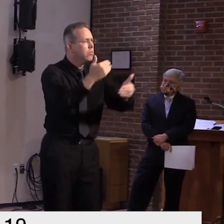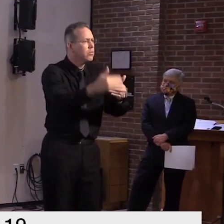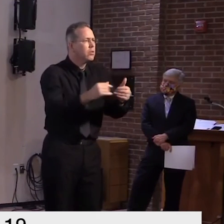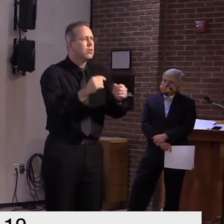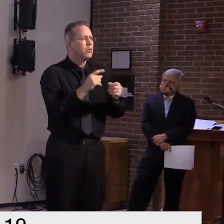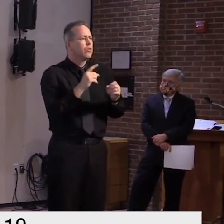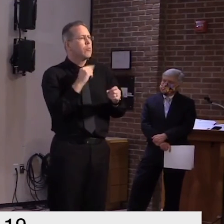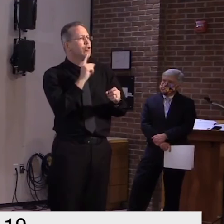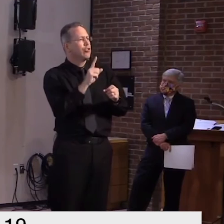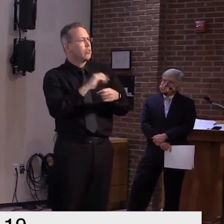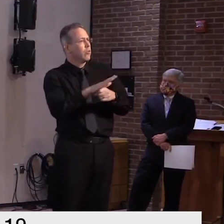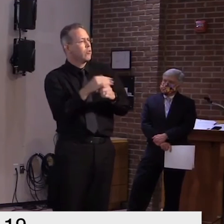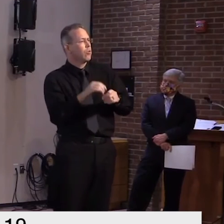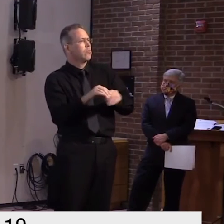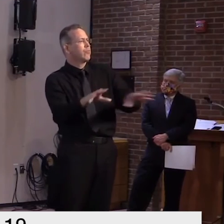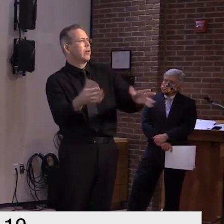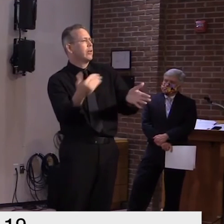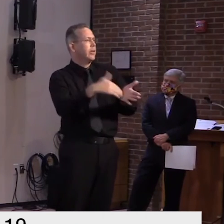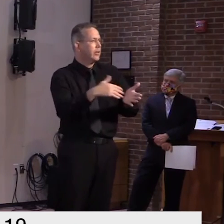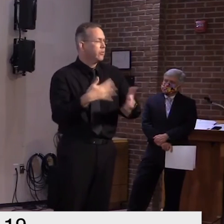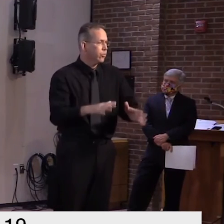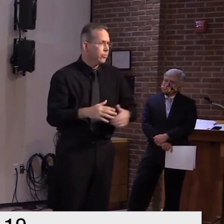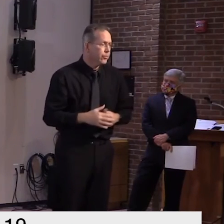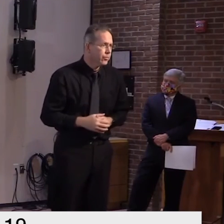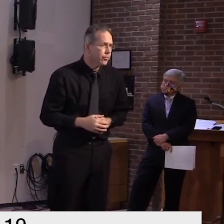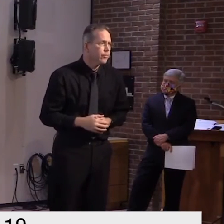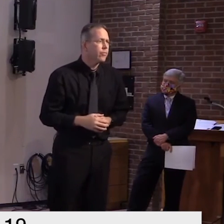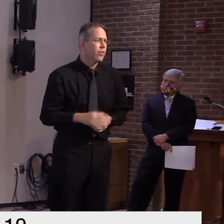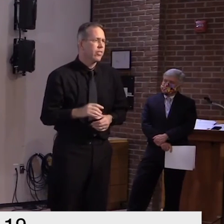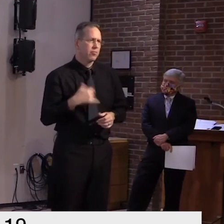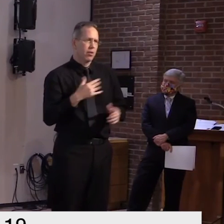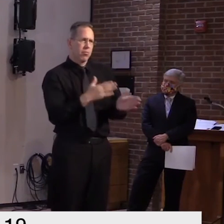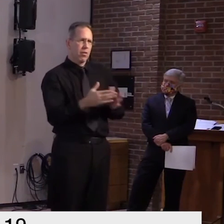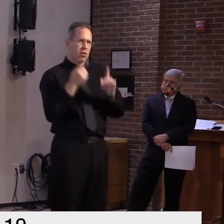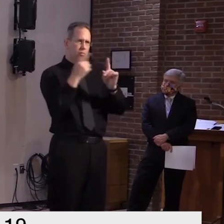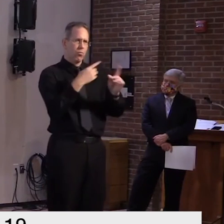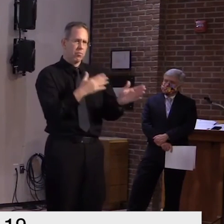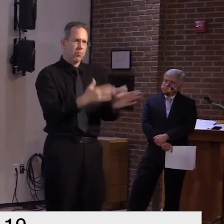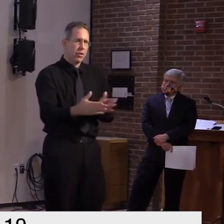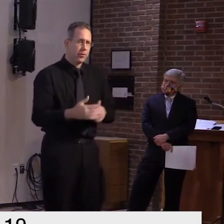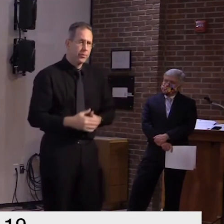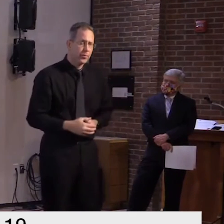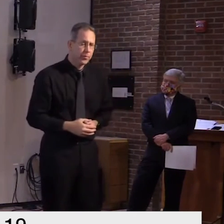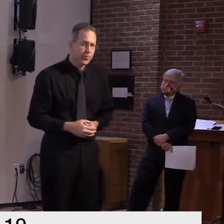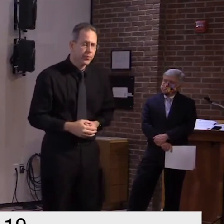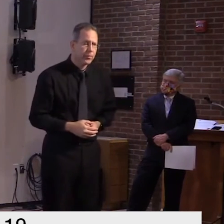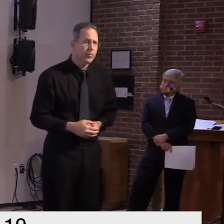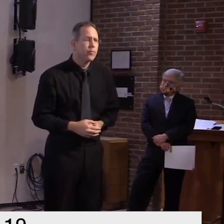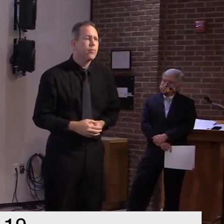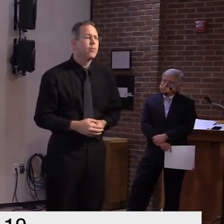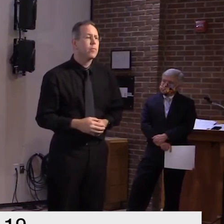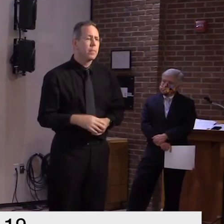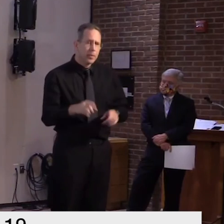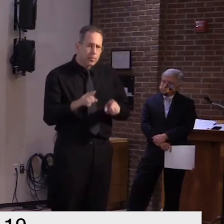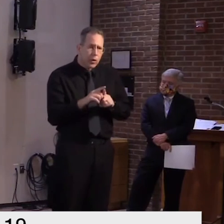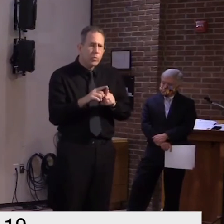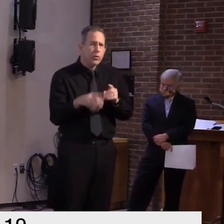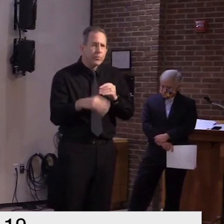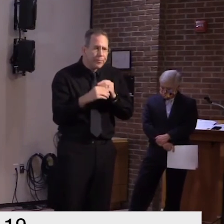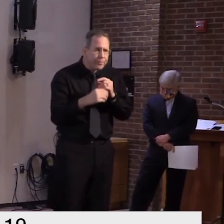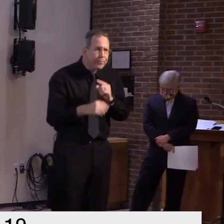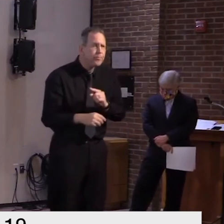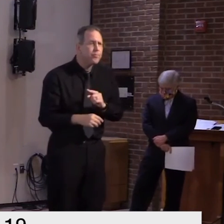all of that is ongoing and happening as we speak we are also working as the secretary